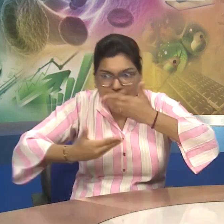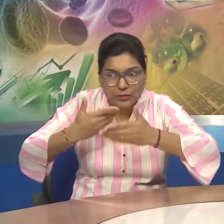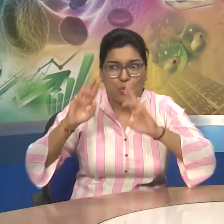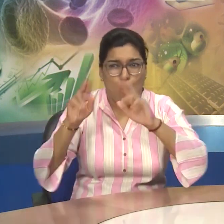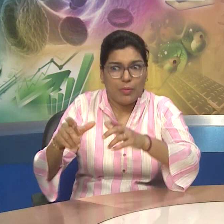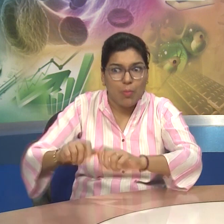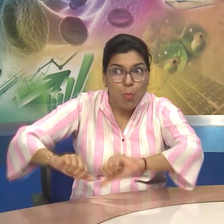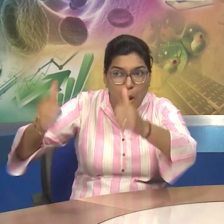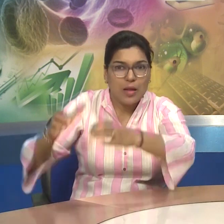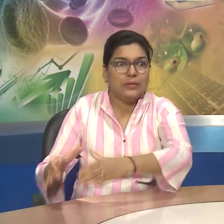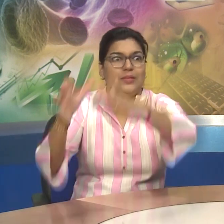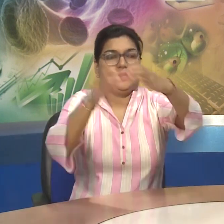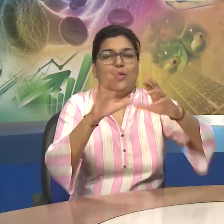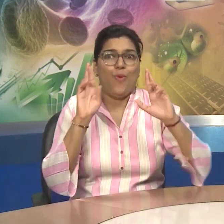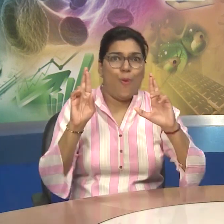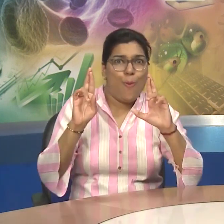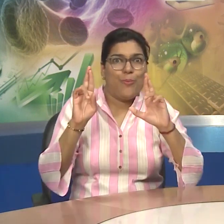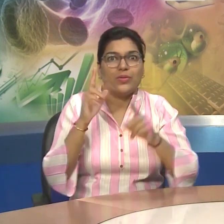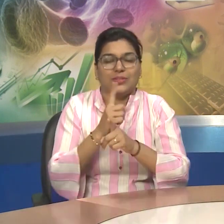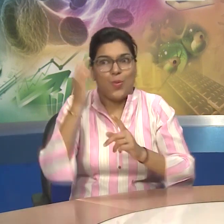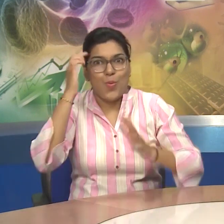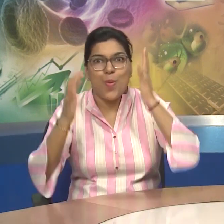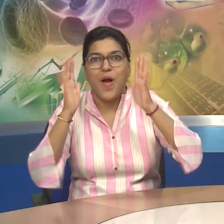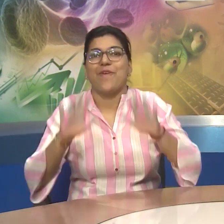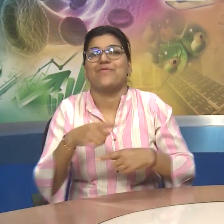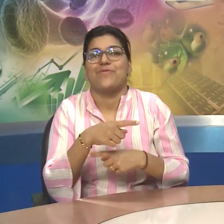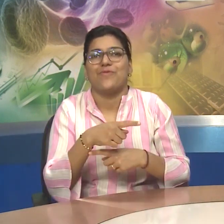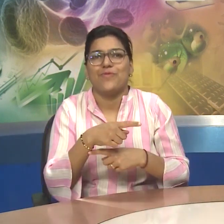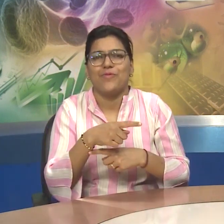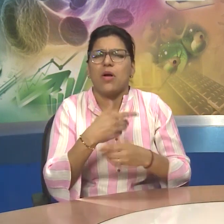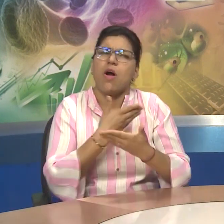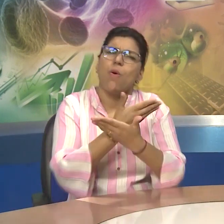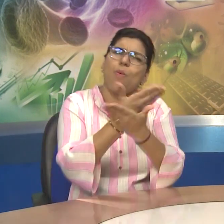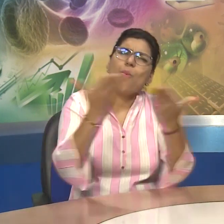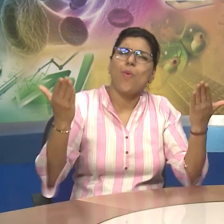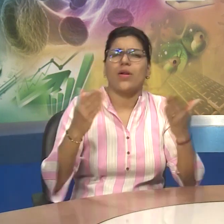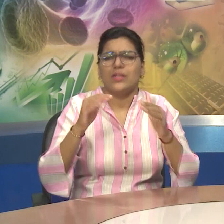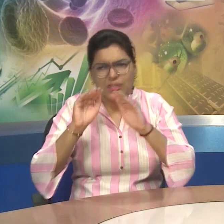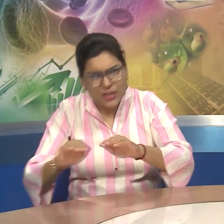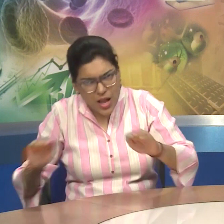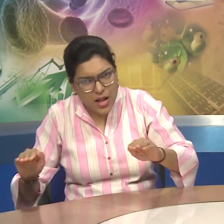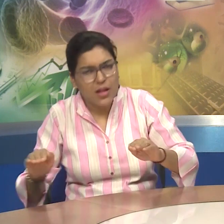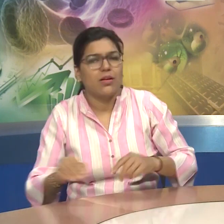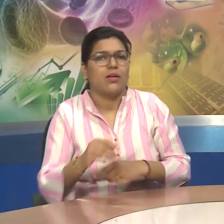They are equally tensed as the child Okay